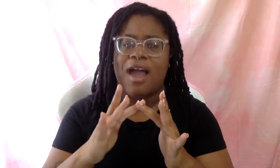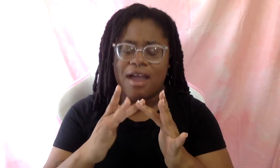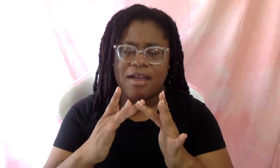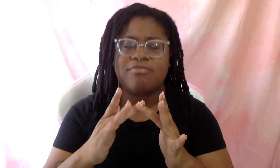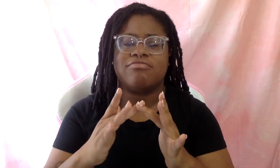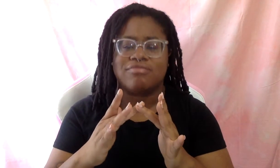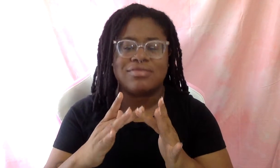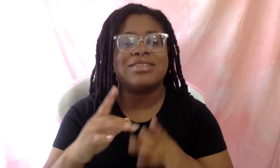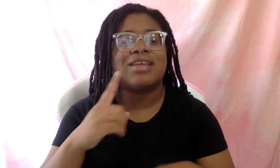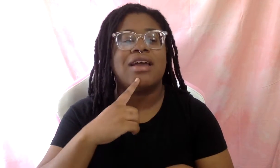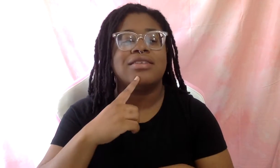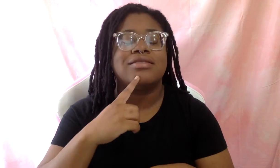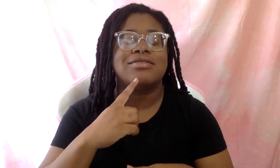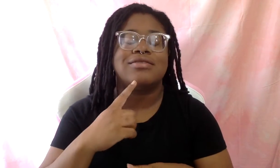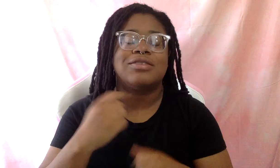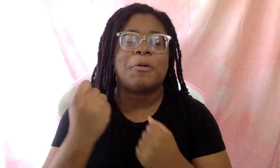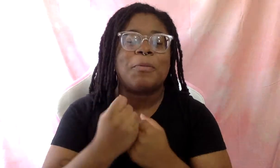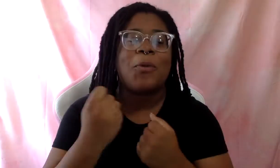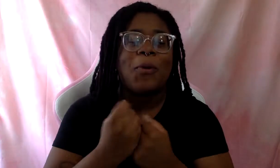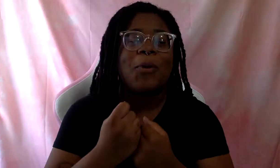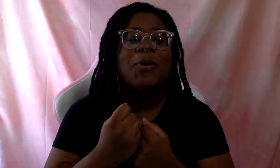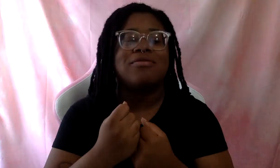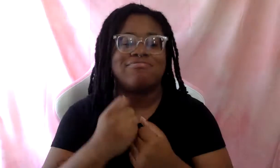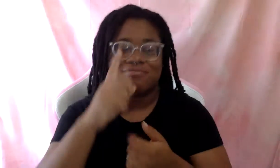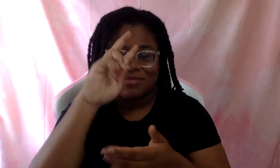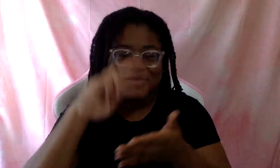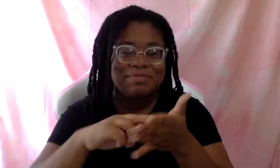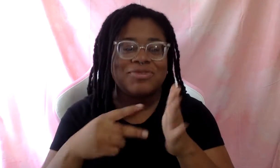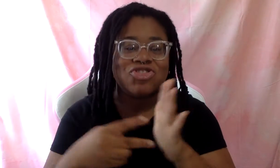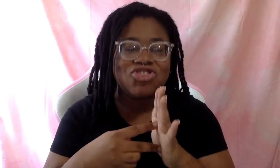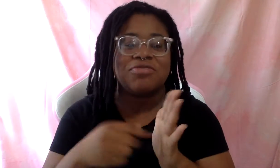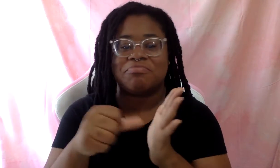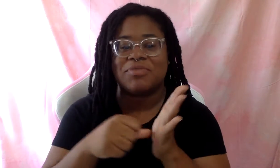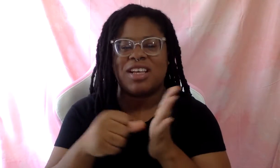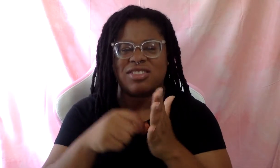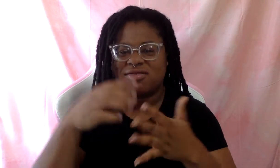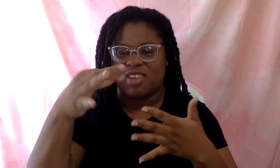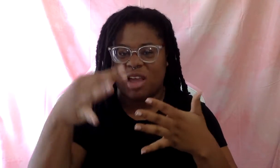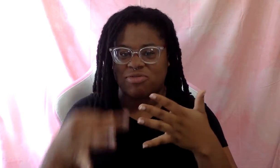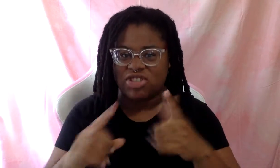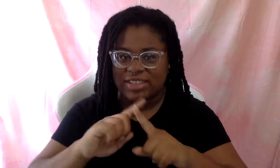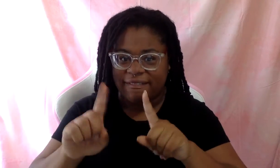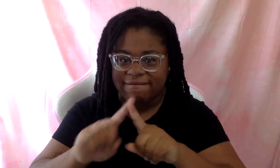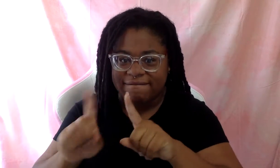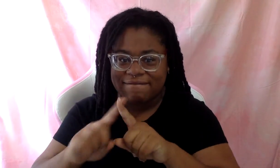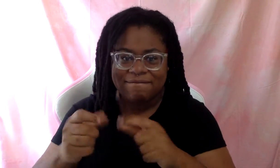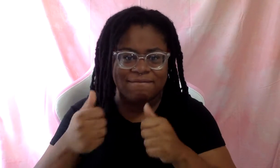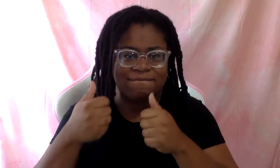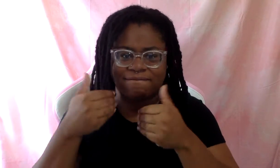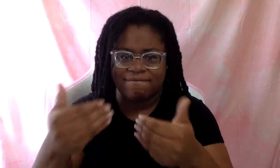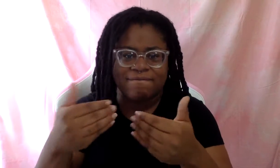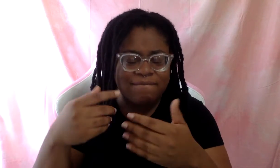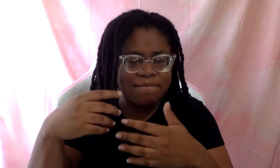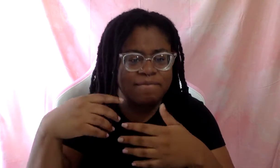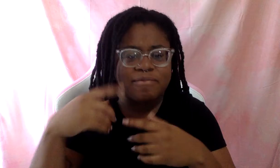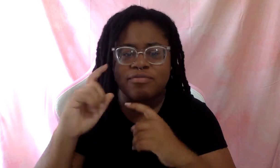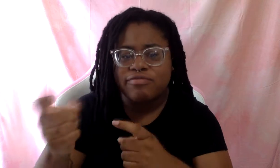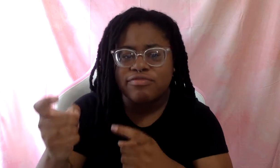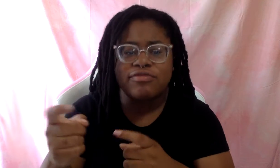Mission page on my website. There are several options to choose from, so please choose one.